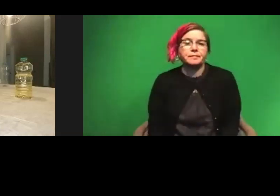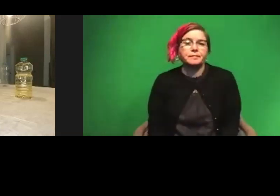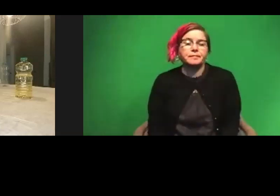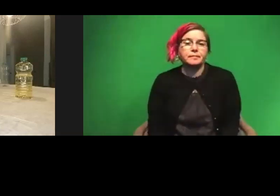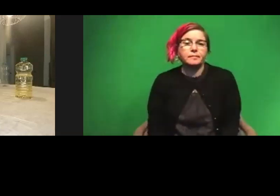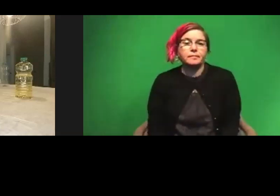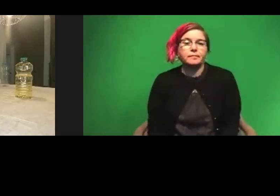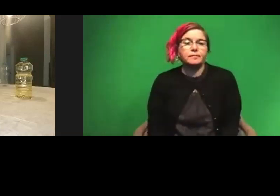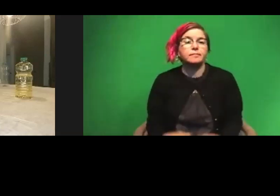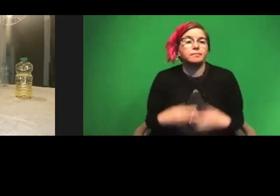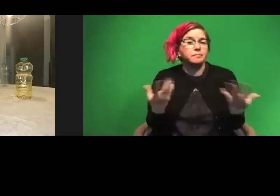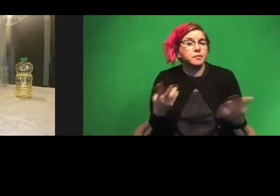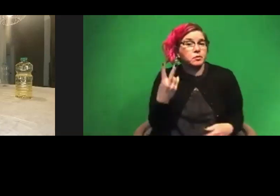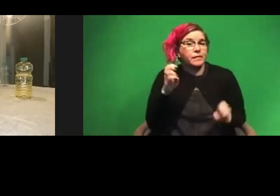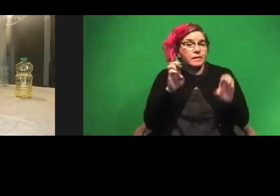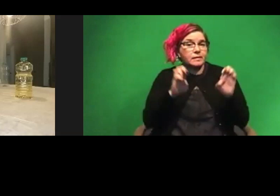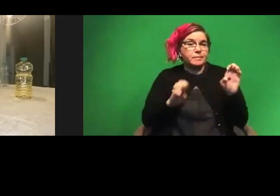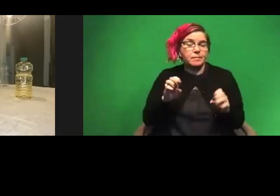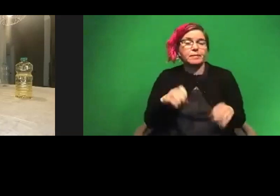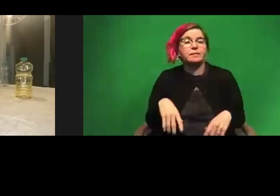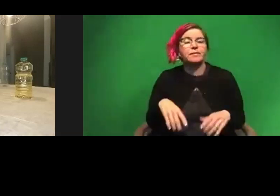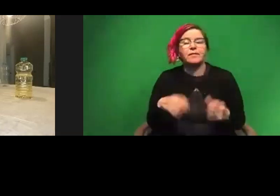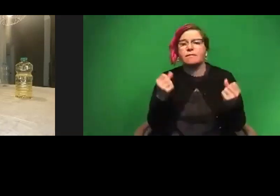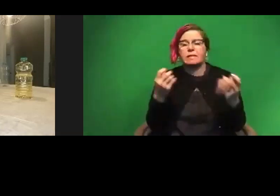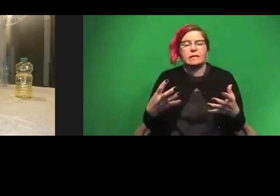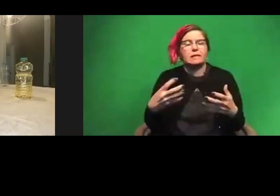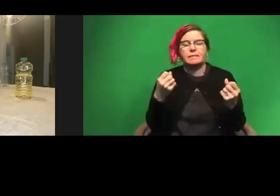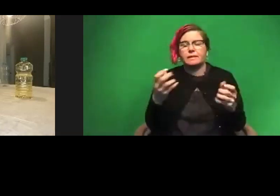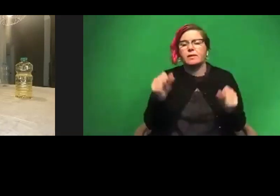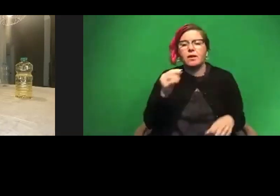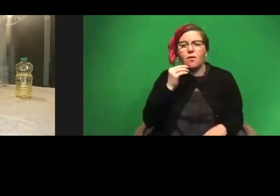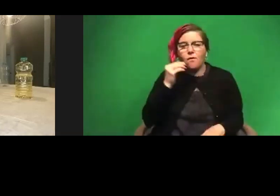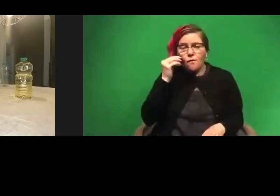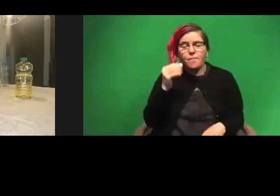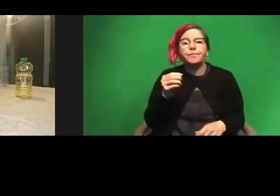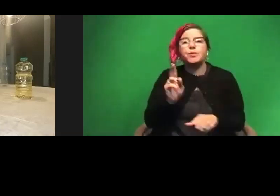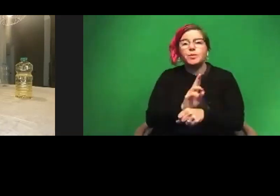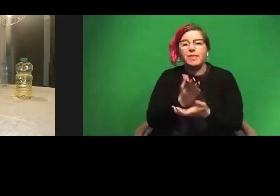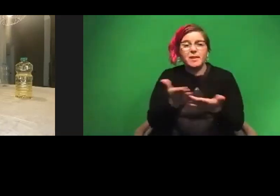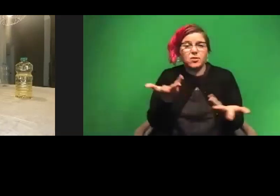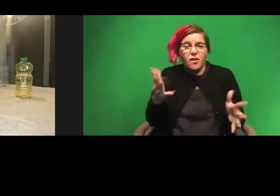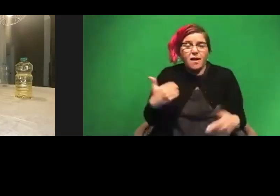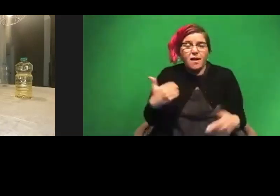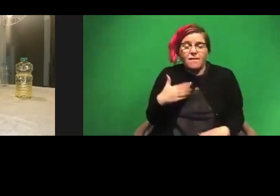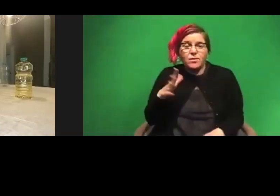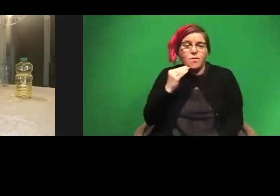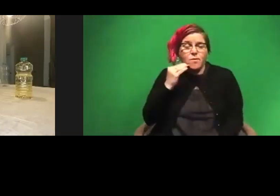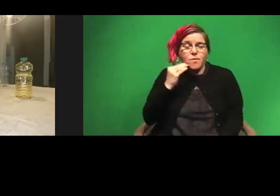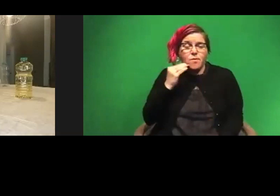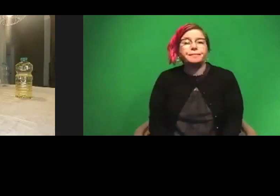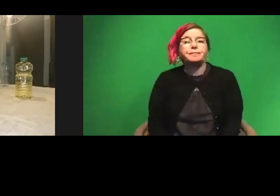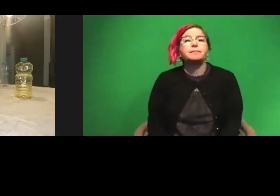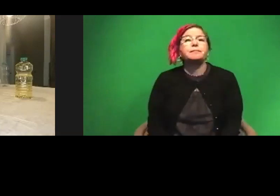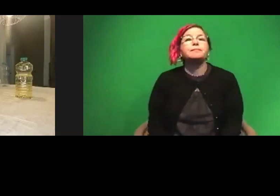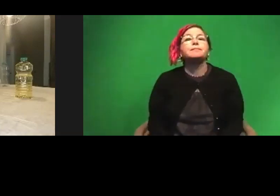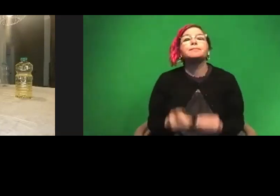So these are just two of the experiments out of many that you could do from home using stuff that you already have at home. Another thing that I want